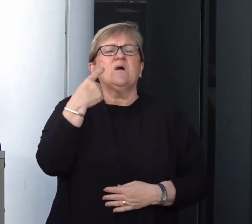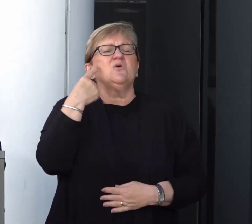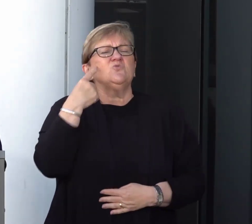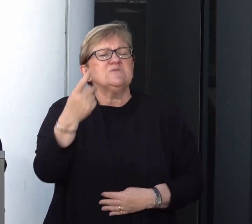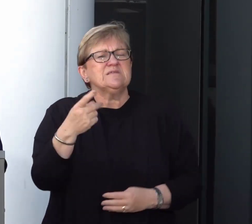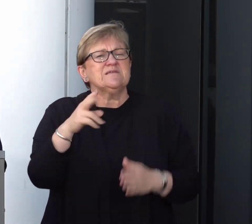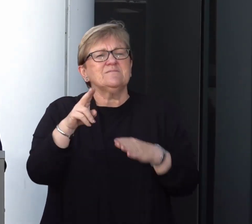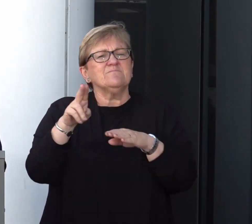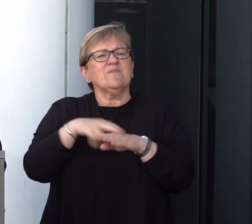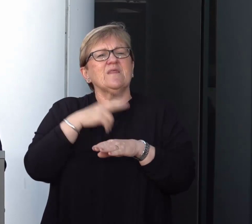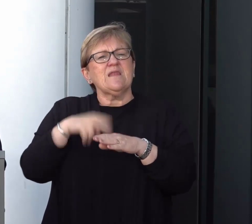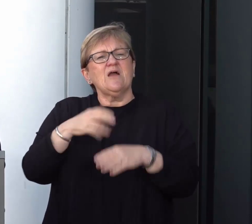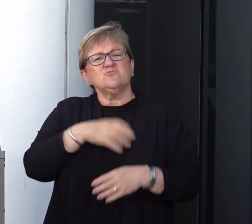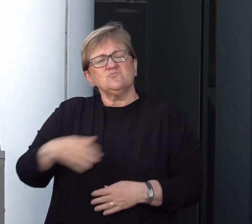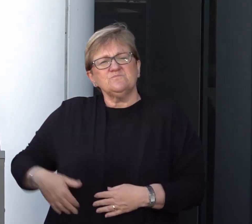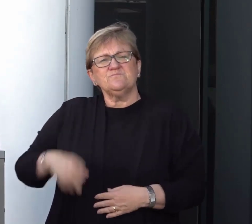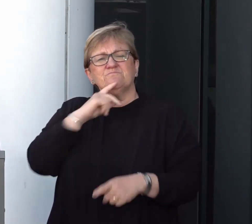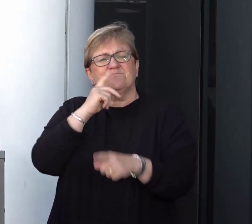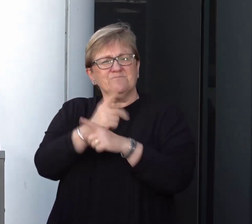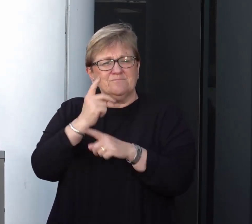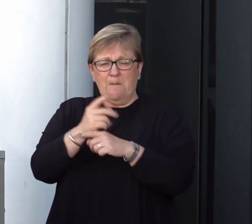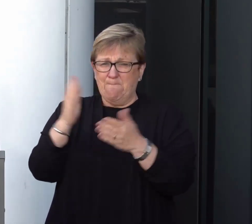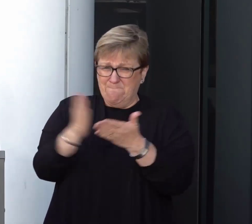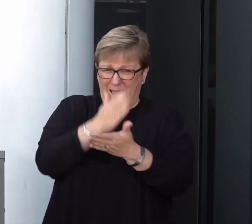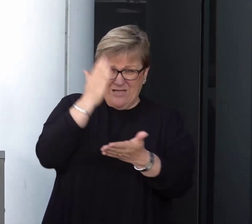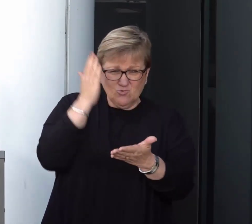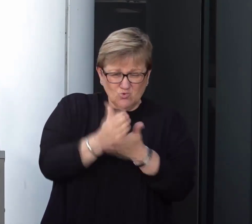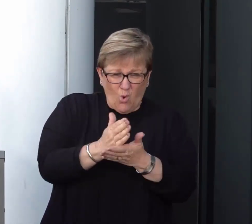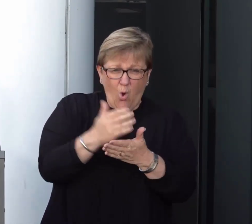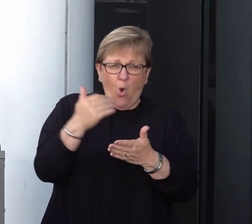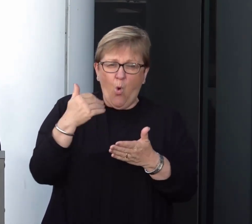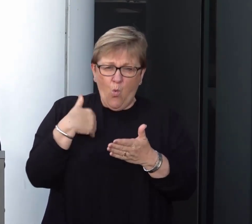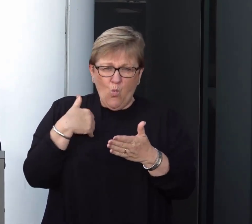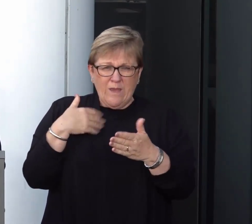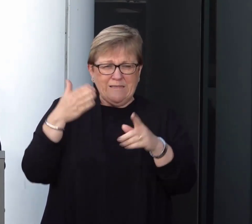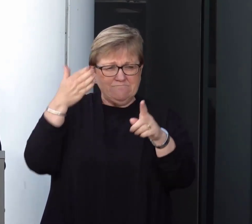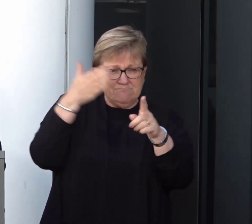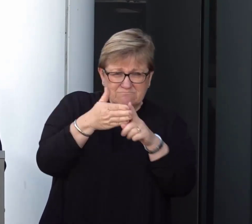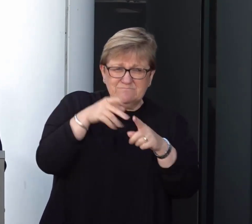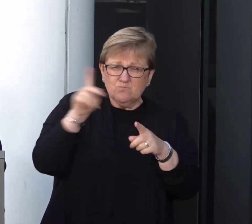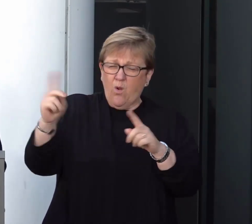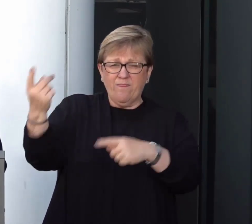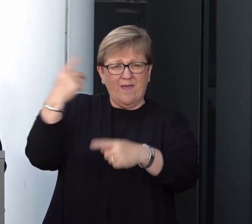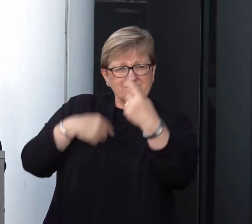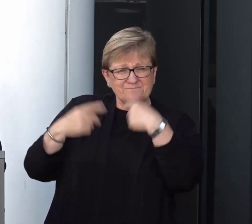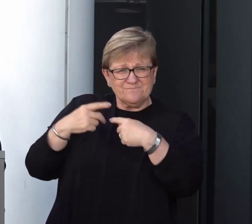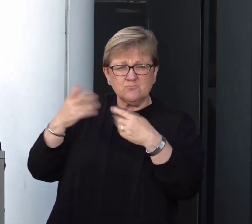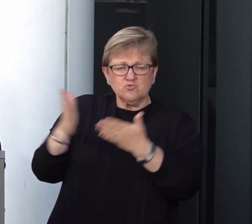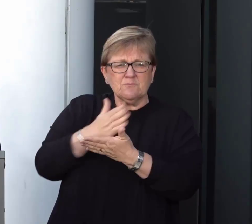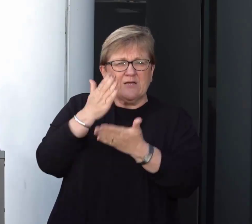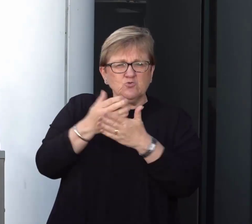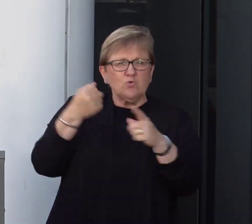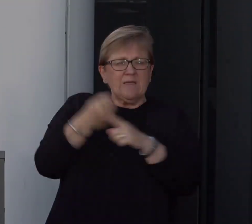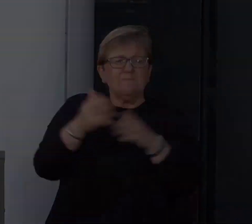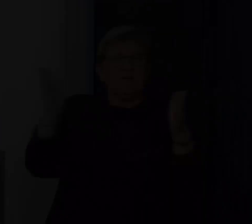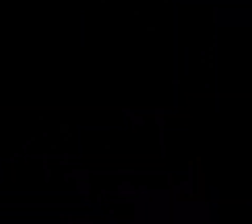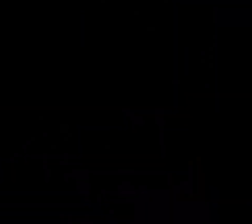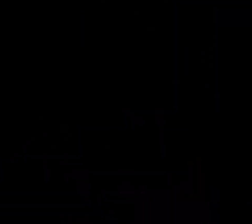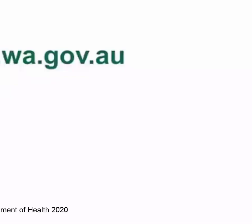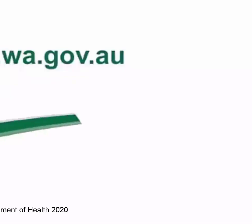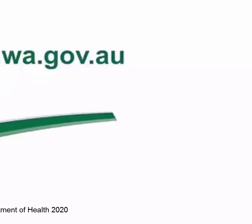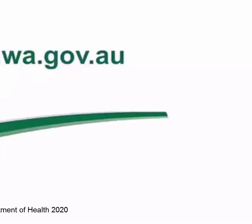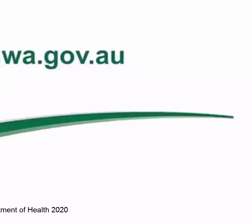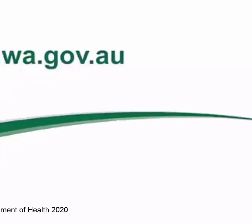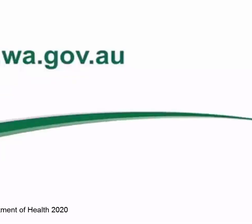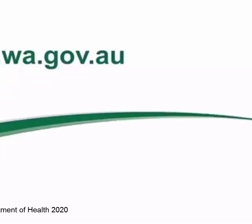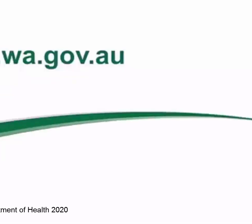the steps taken by the National Cabinet to really make sure that we that we move to those measures to minimise the impact. Thank you. Thank